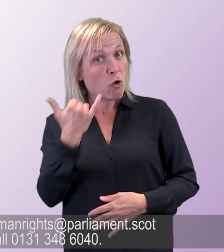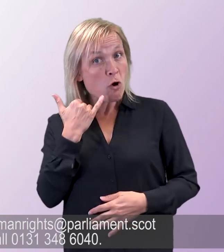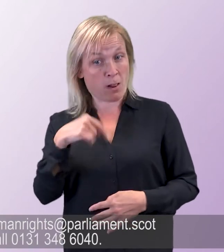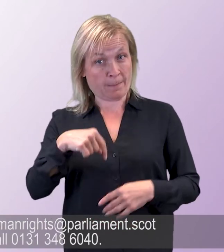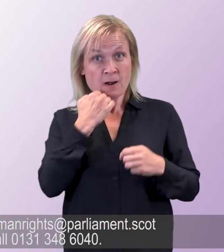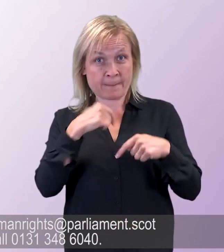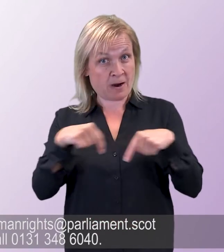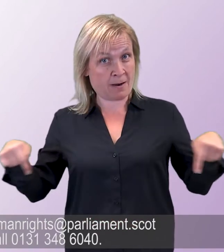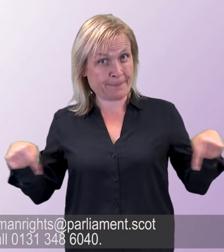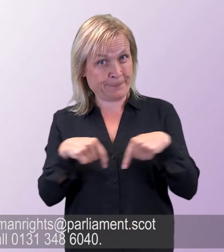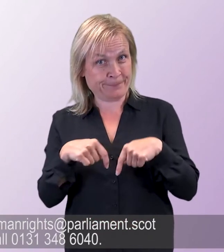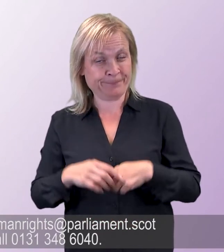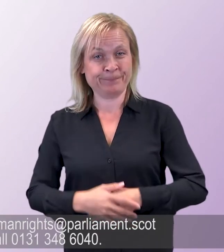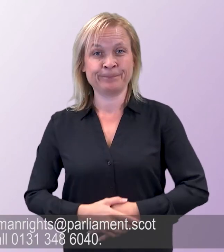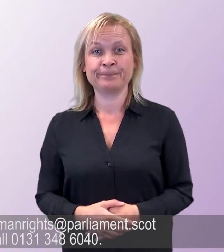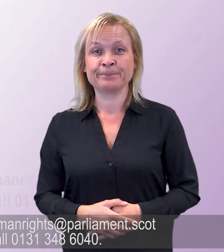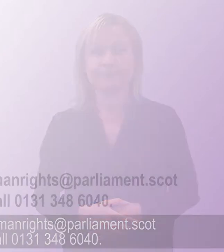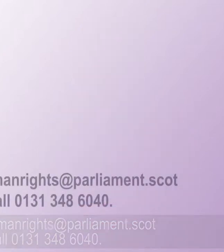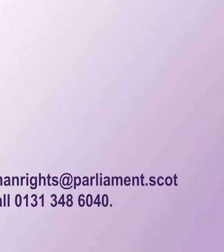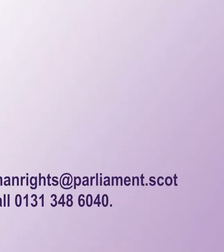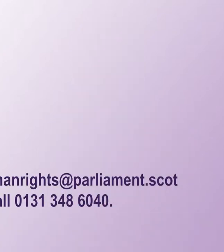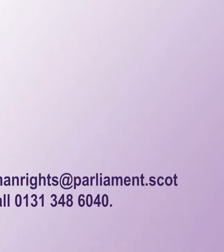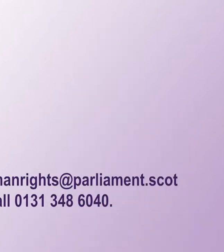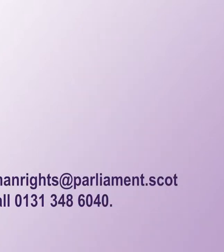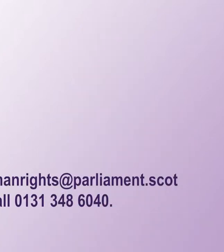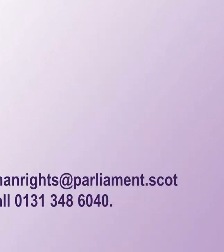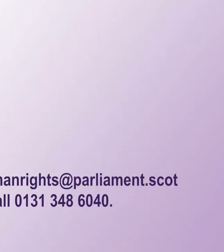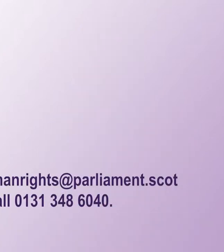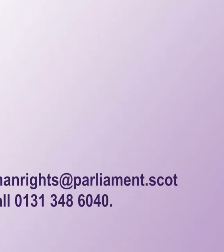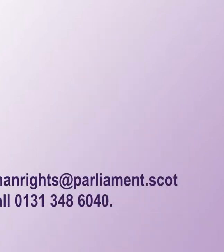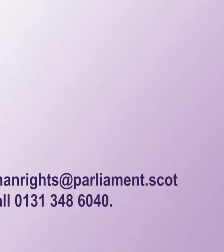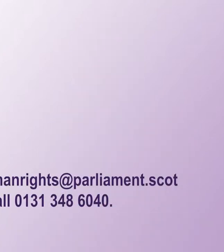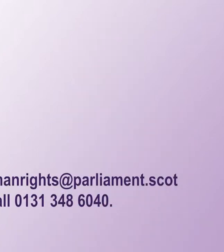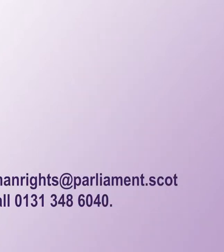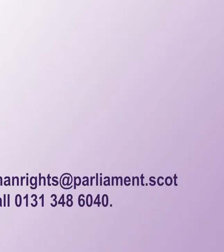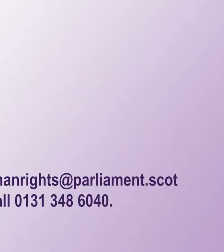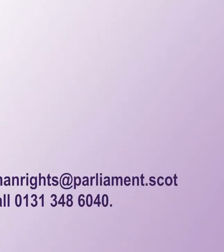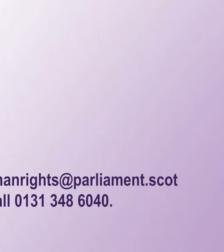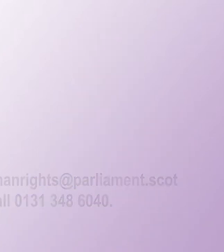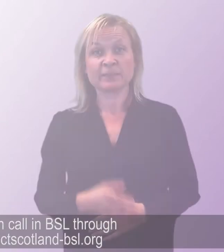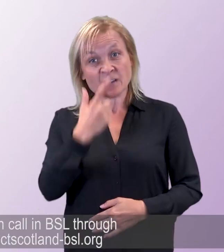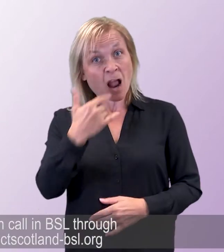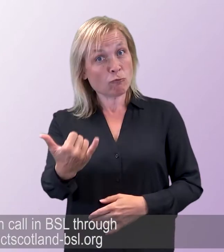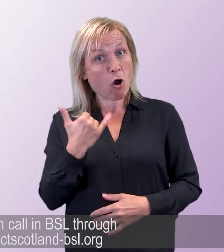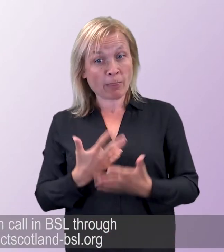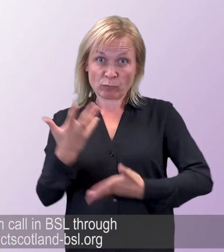.scot. Or call 0131 348 6040. You can call in